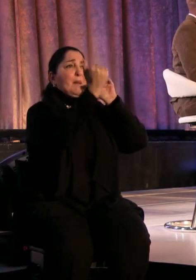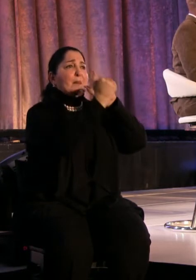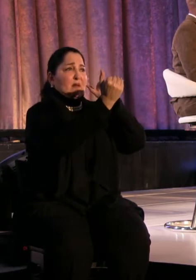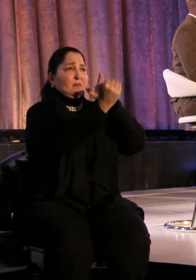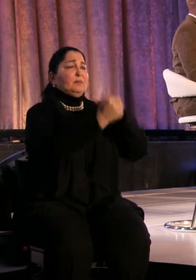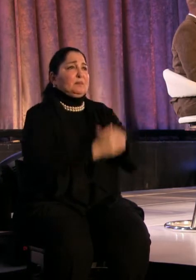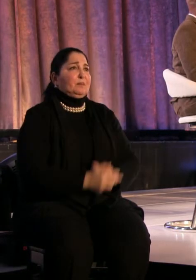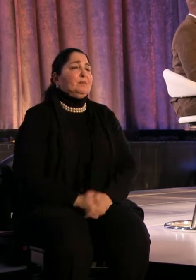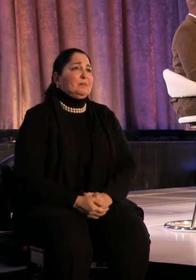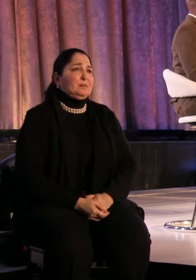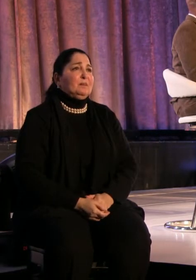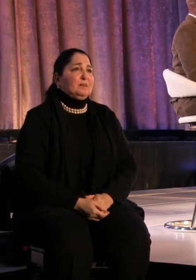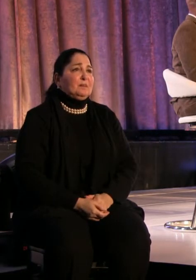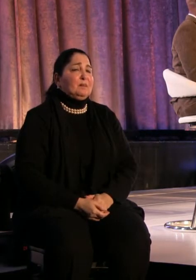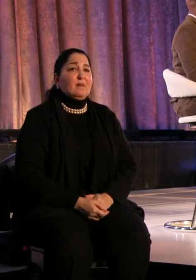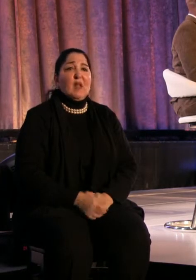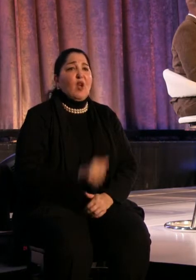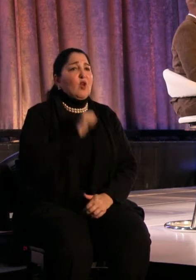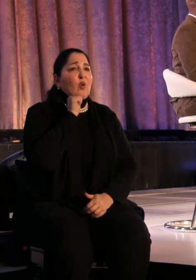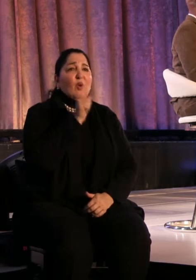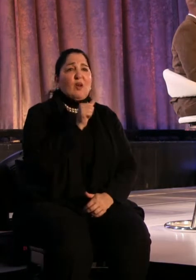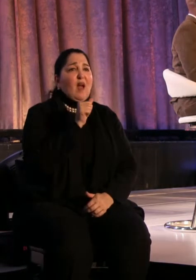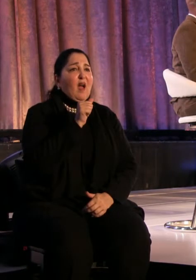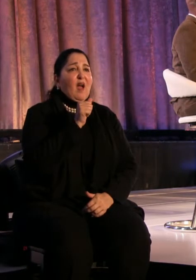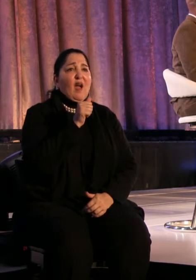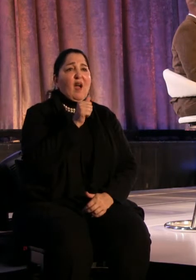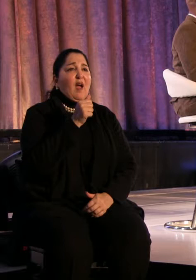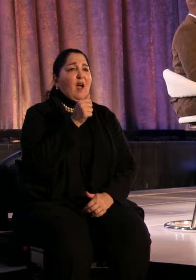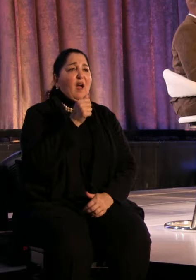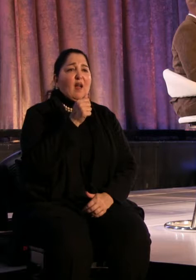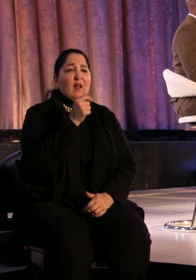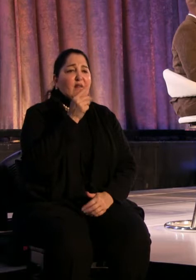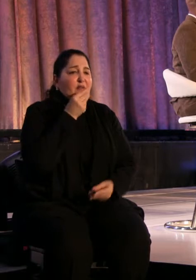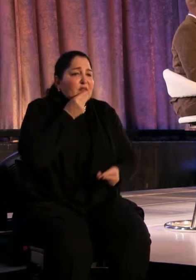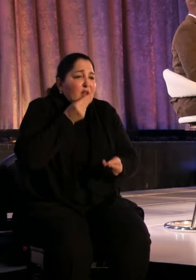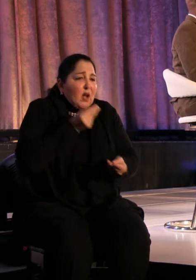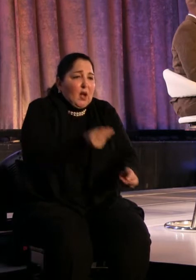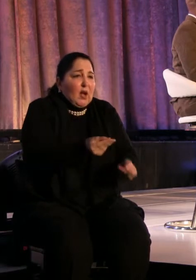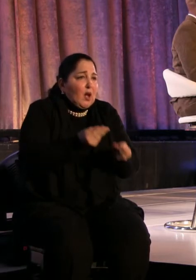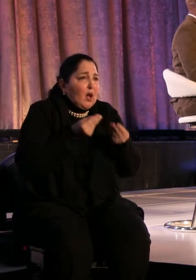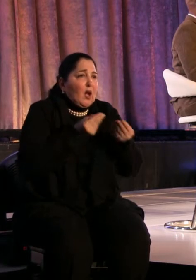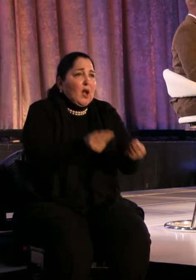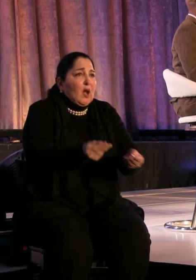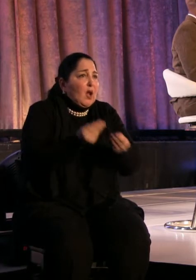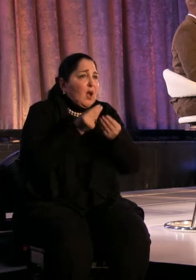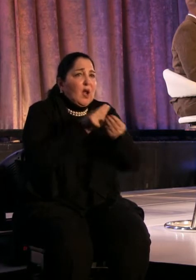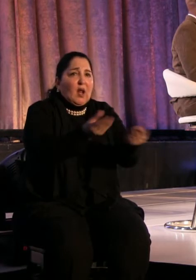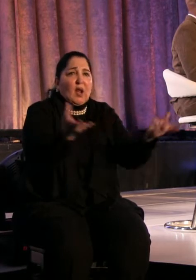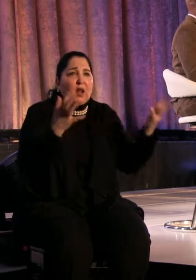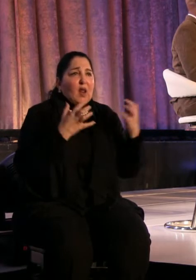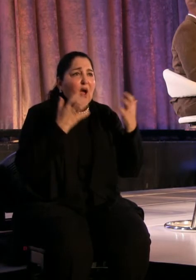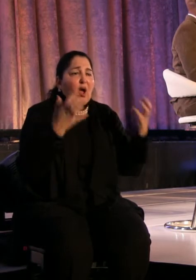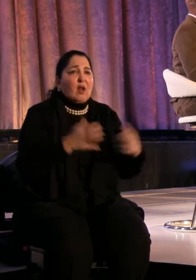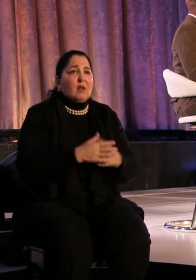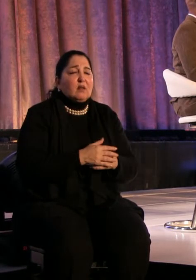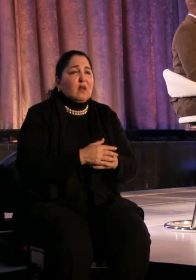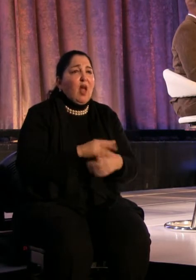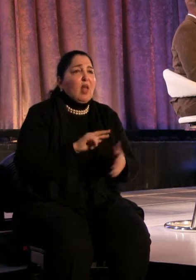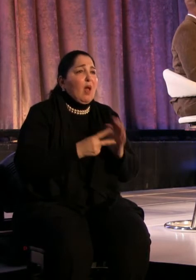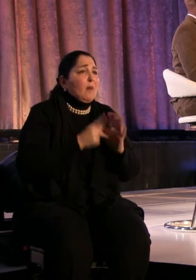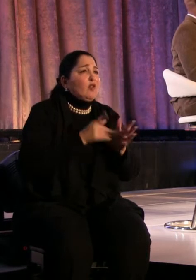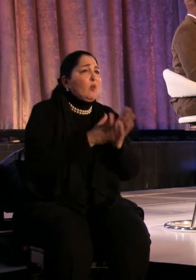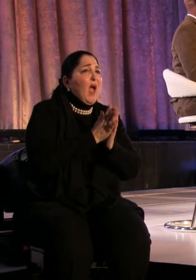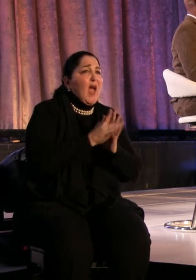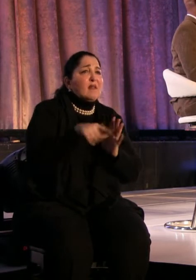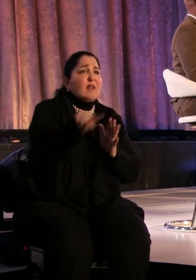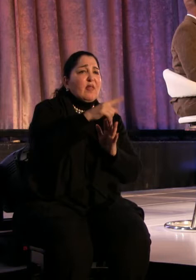If you're not spoon feeding anybody, then you're actually asking more of your audience. And so maybe the demands